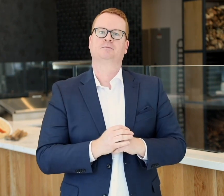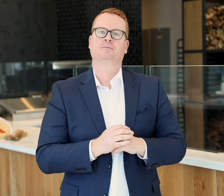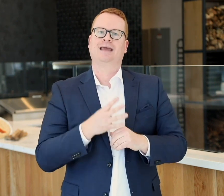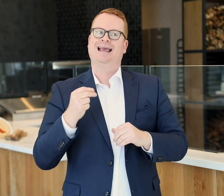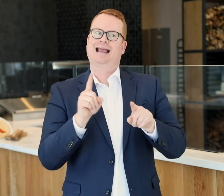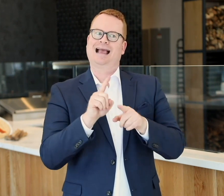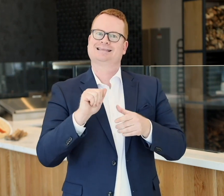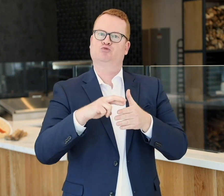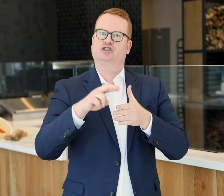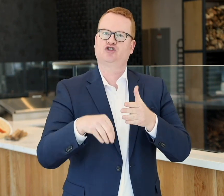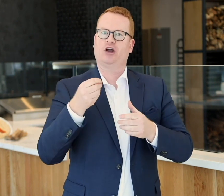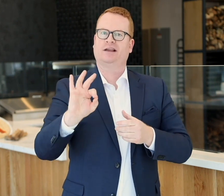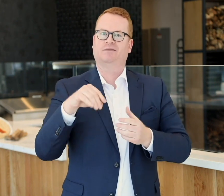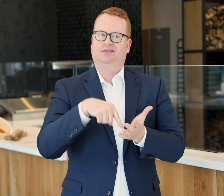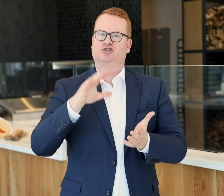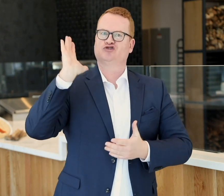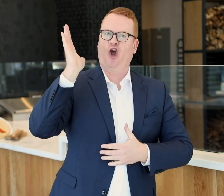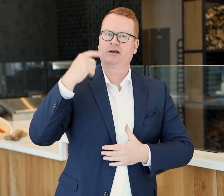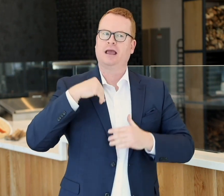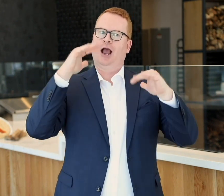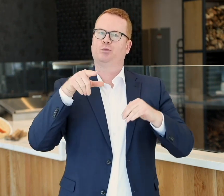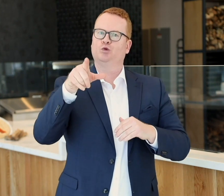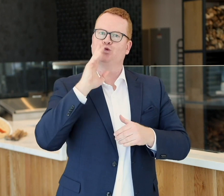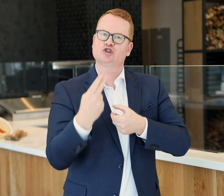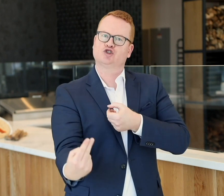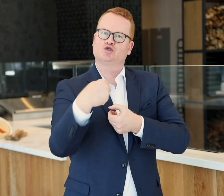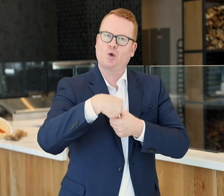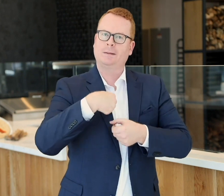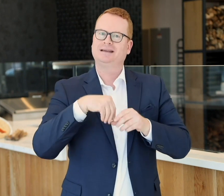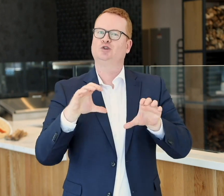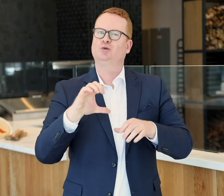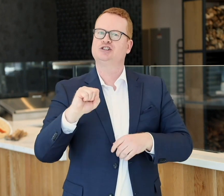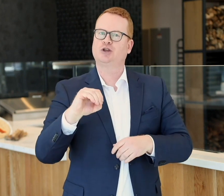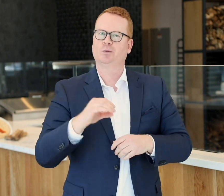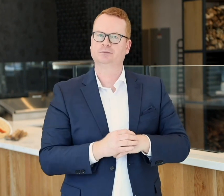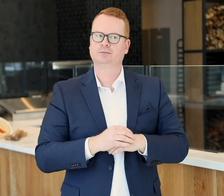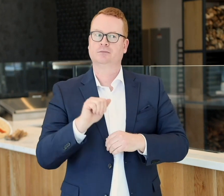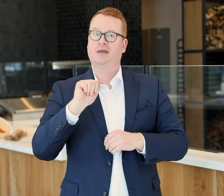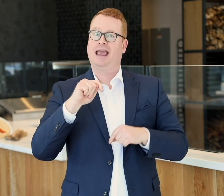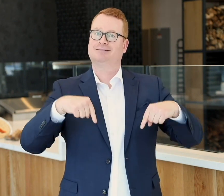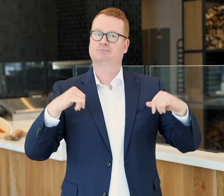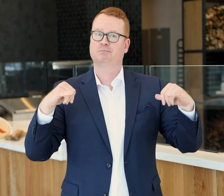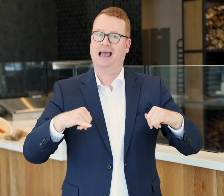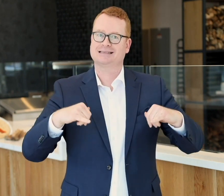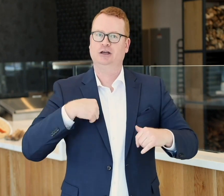And as a result of this talk, I hope you'll join me in doing so. At Maseria,